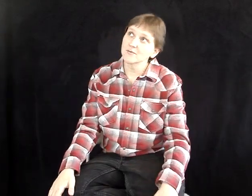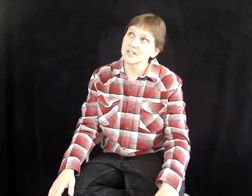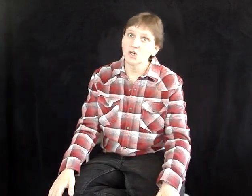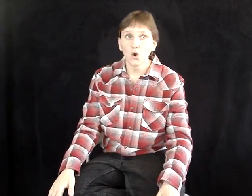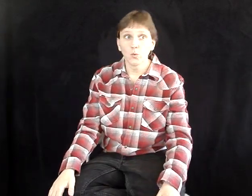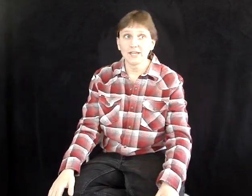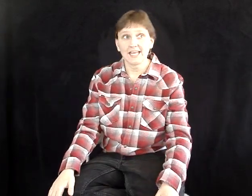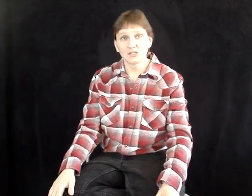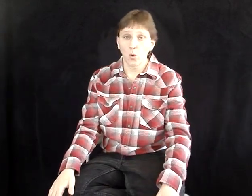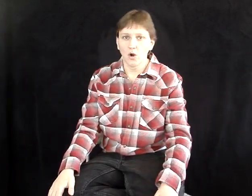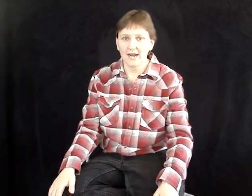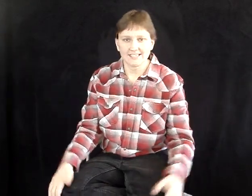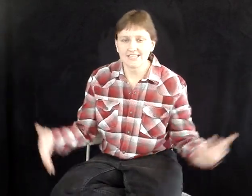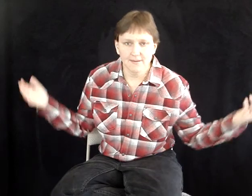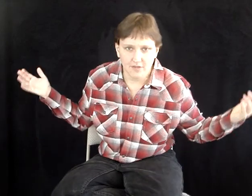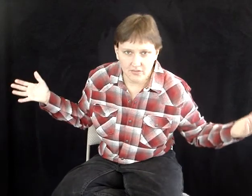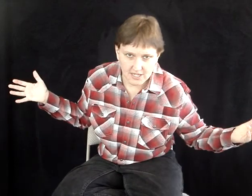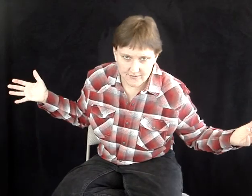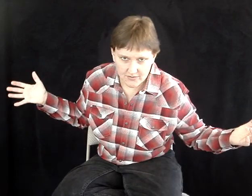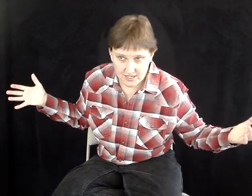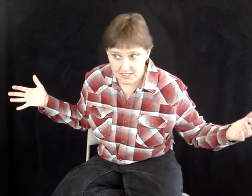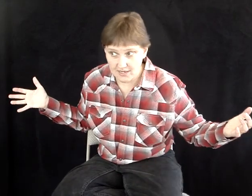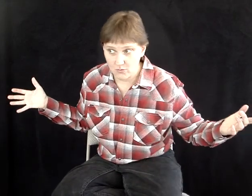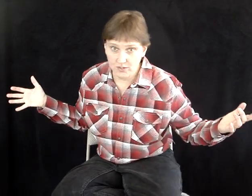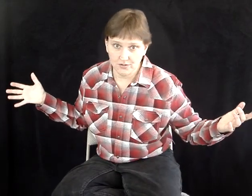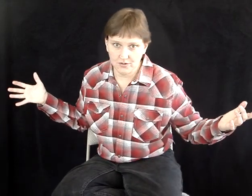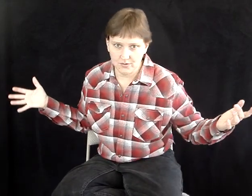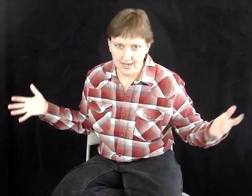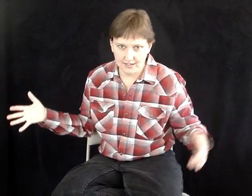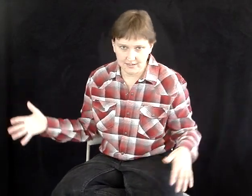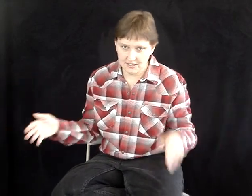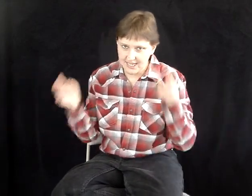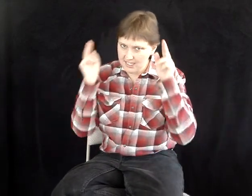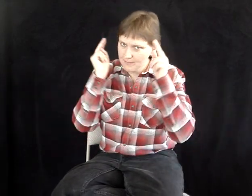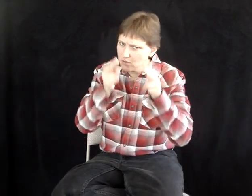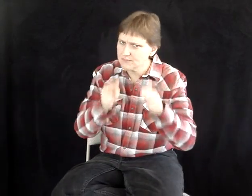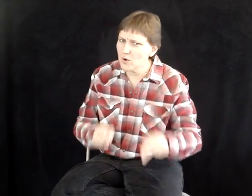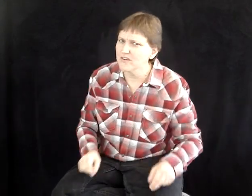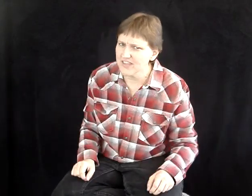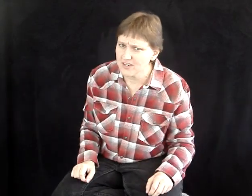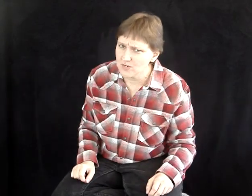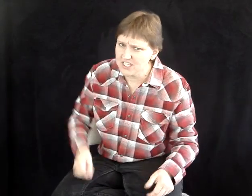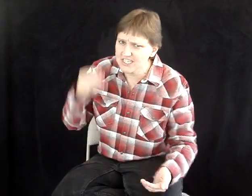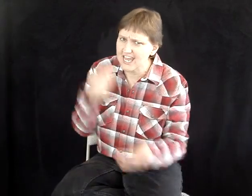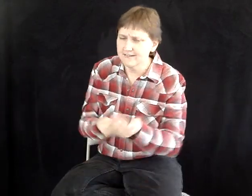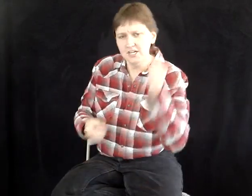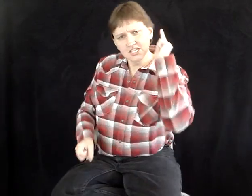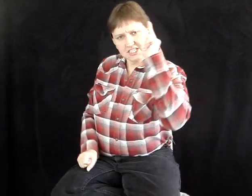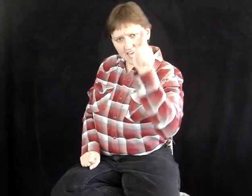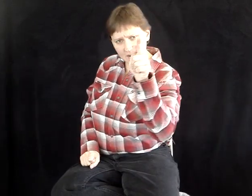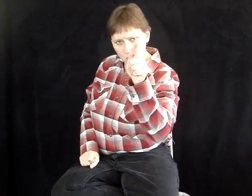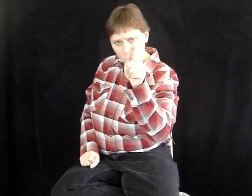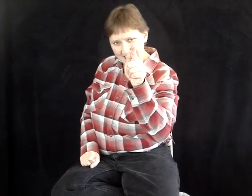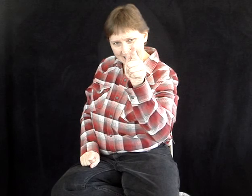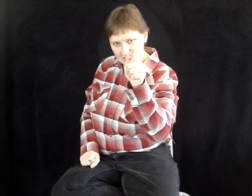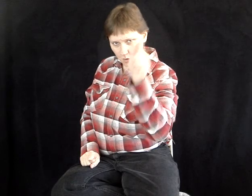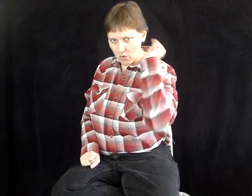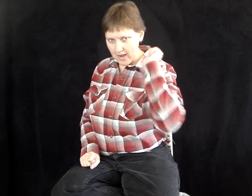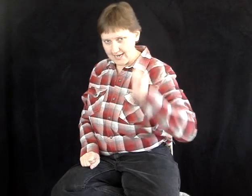realtor? I get slammed all the time for not saying a realtor, right? Because that's the most important thing in real estate, to say a realtor, right?